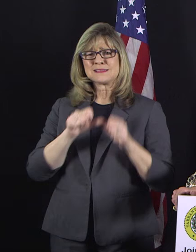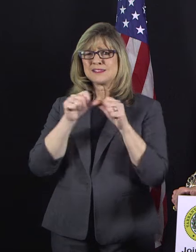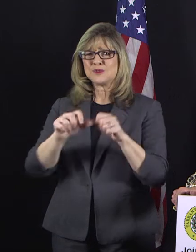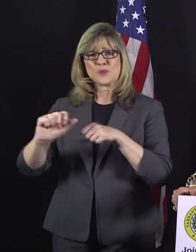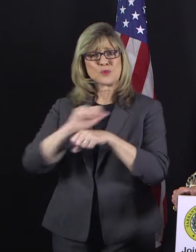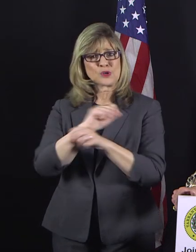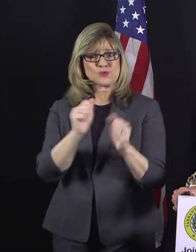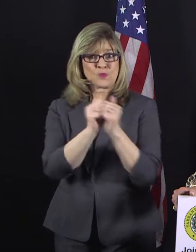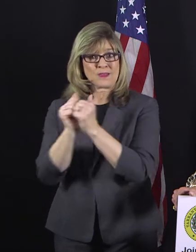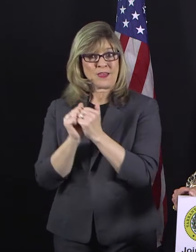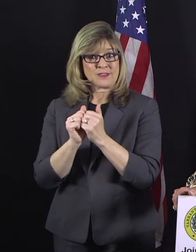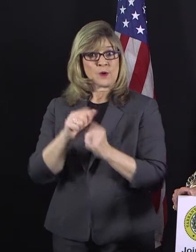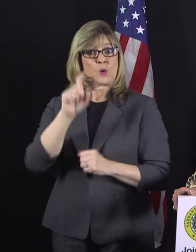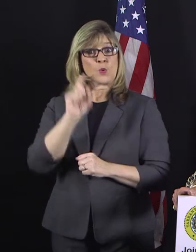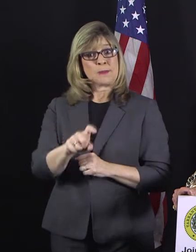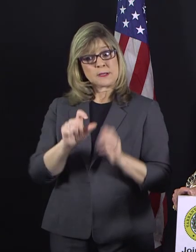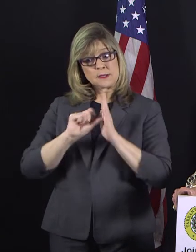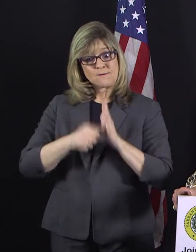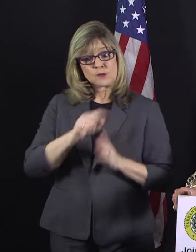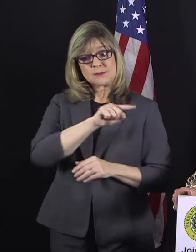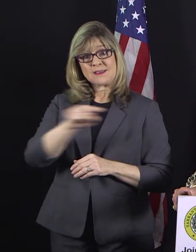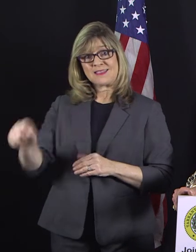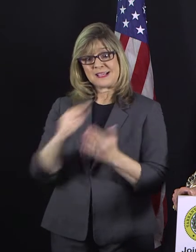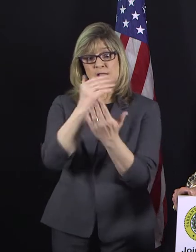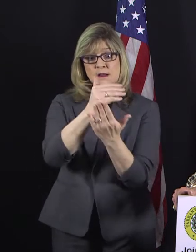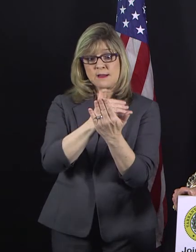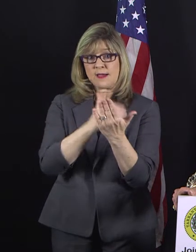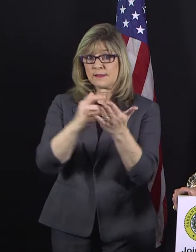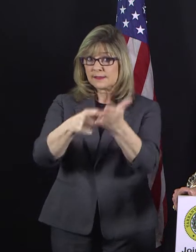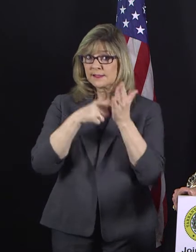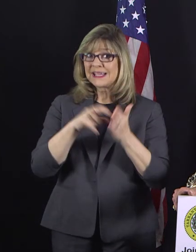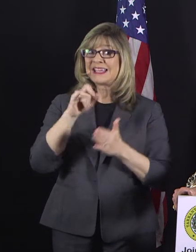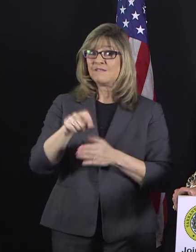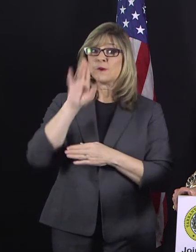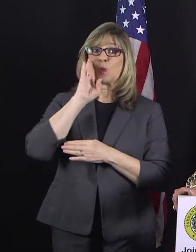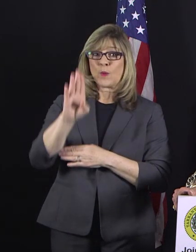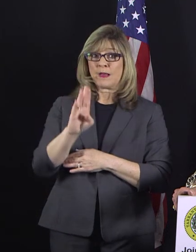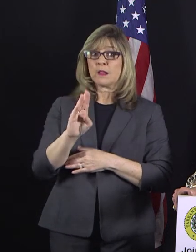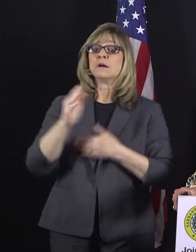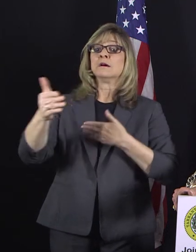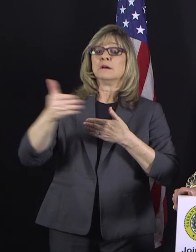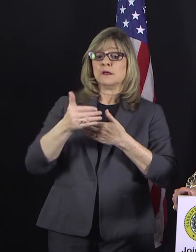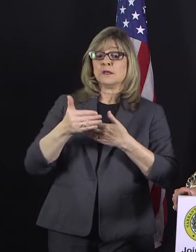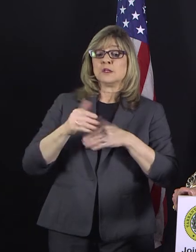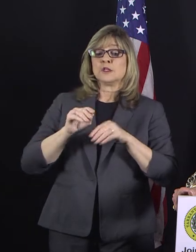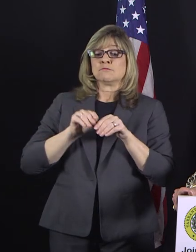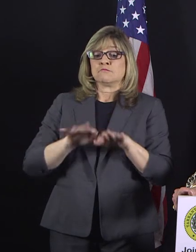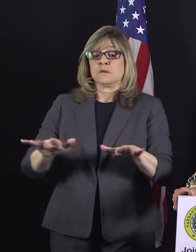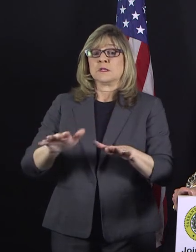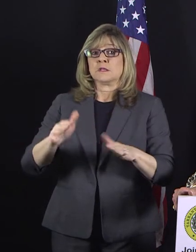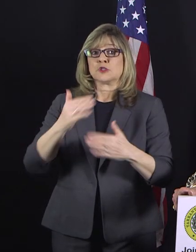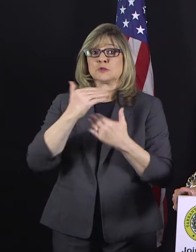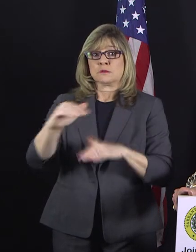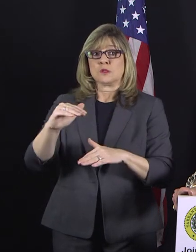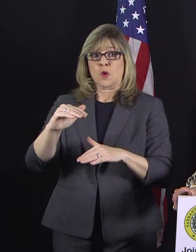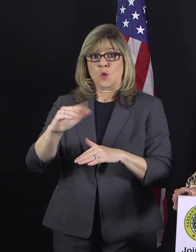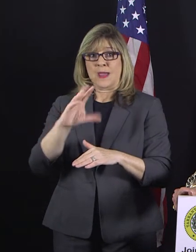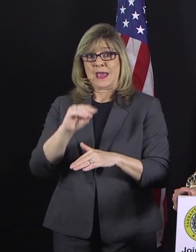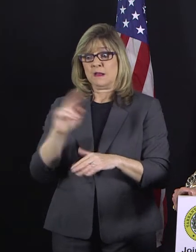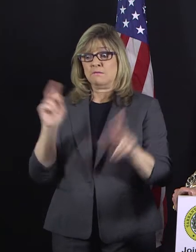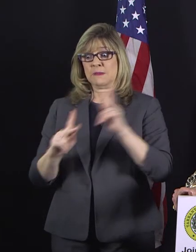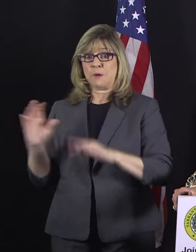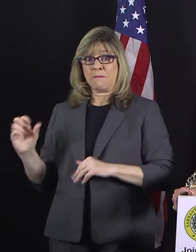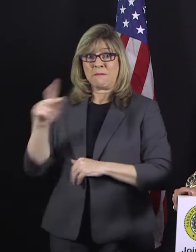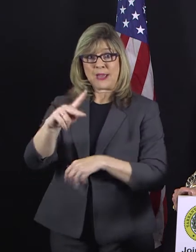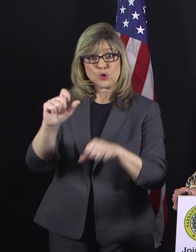We must enforce these guidelines if we are to slow this virus and get everyone back to work sooner